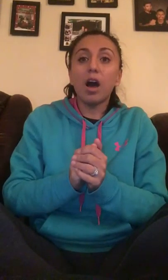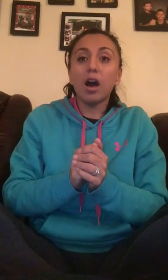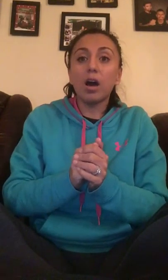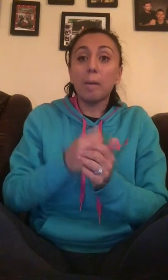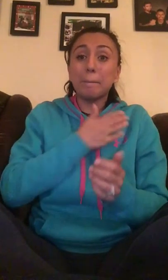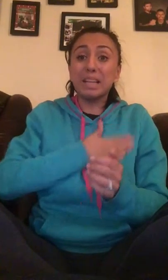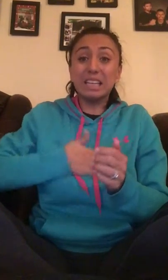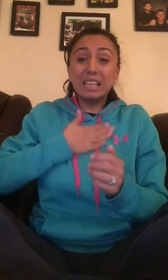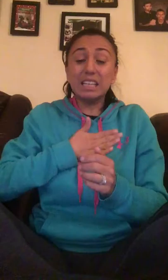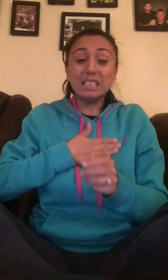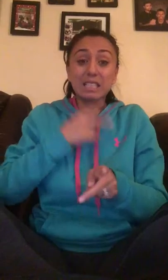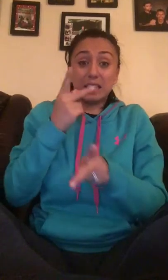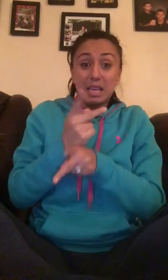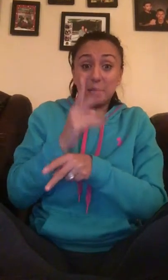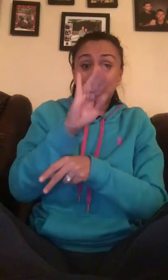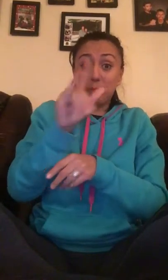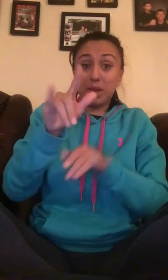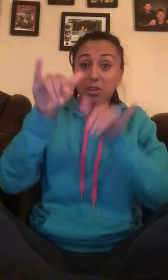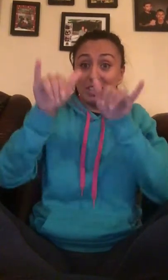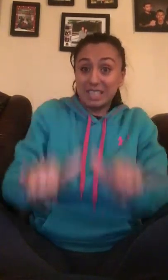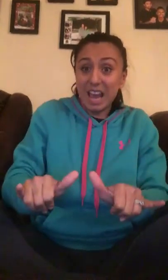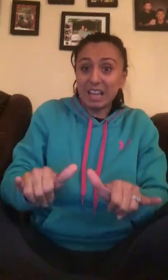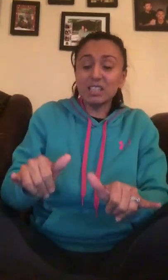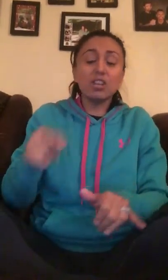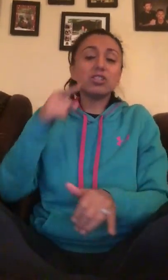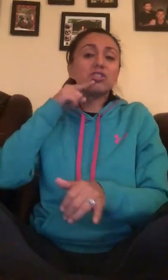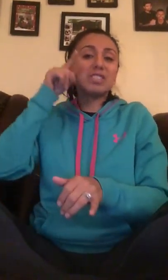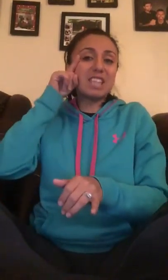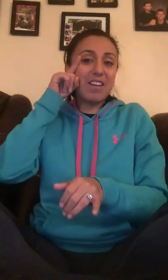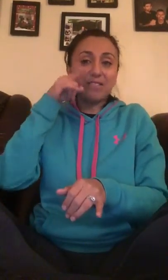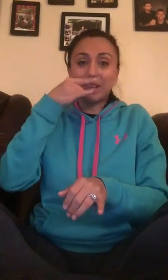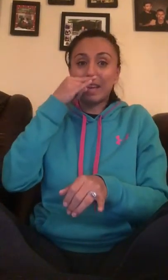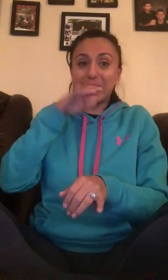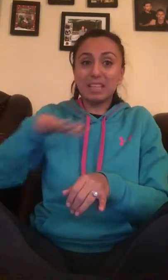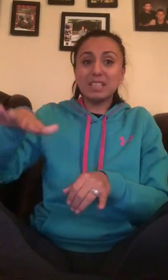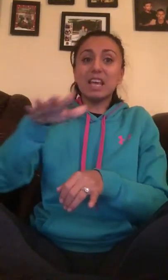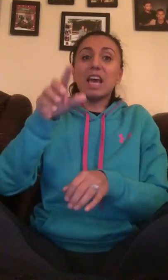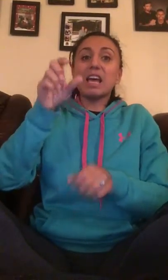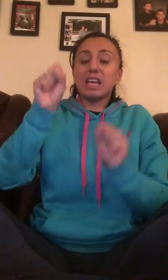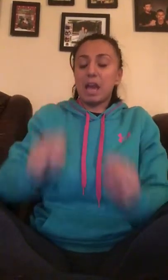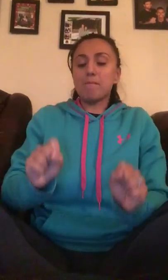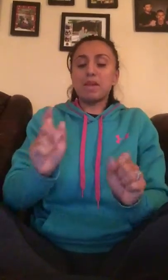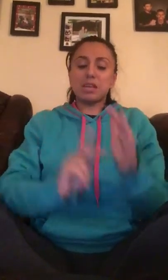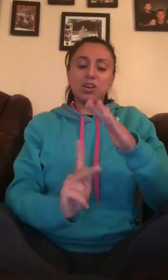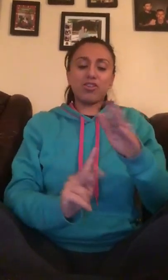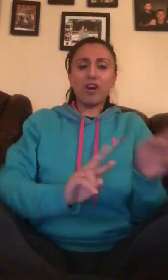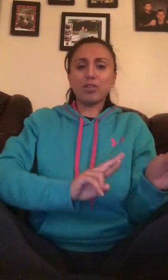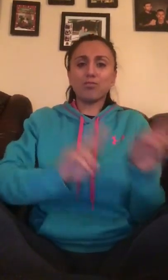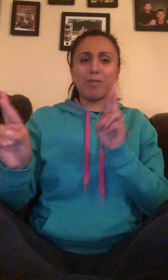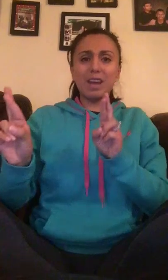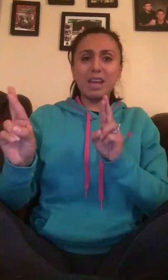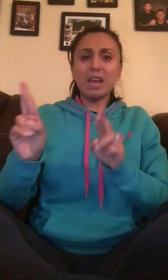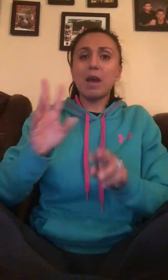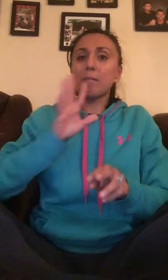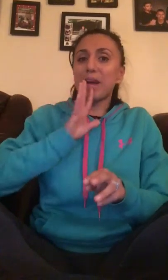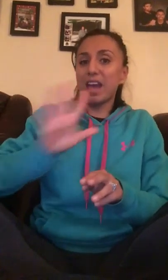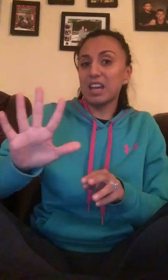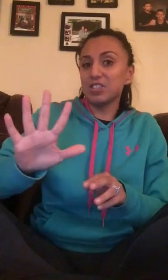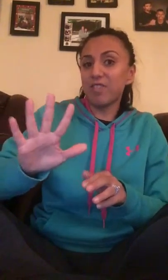Please keep the bill intact so deaf kids can be kindergarten ready by age